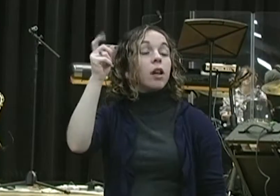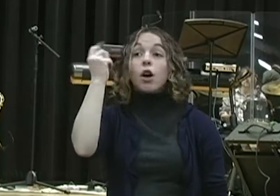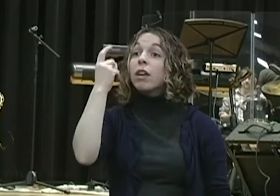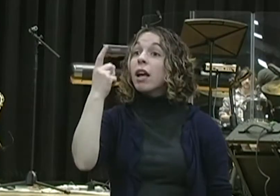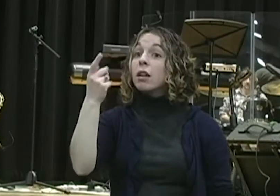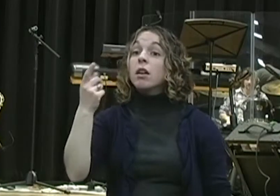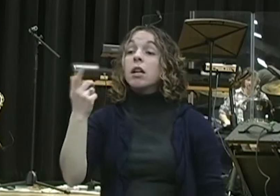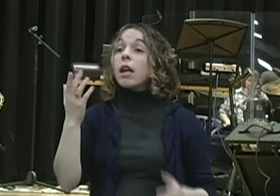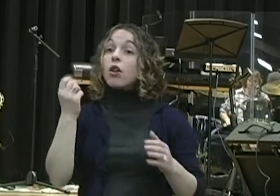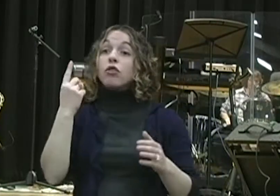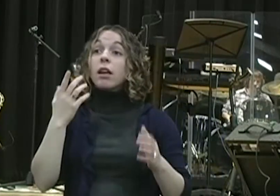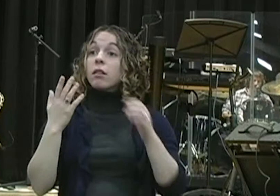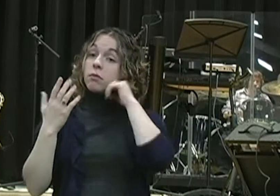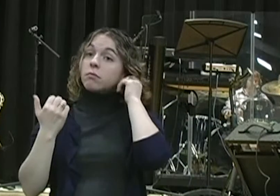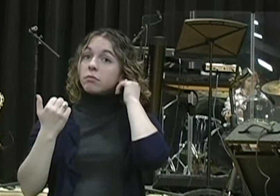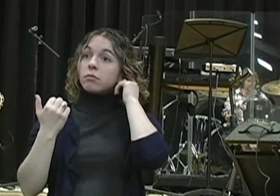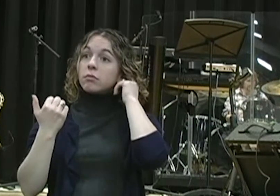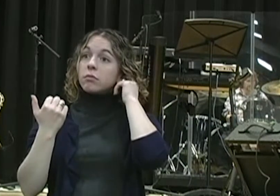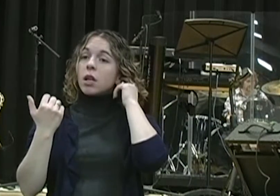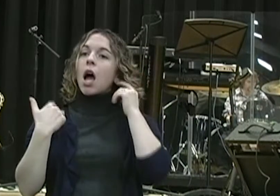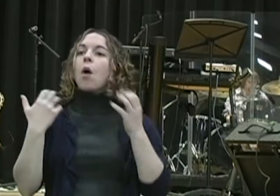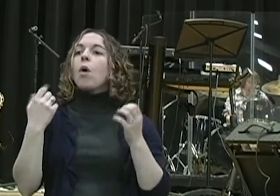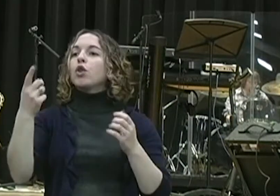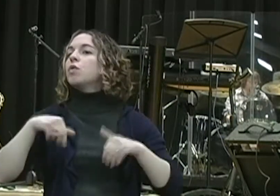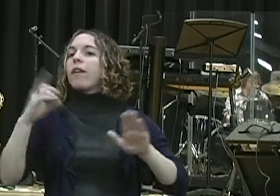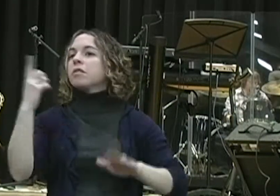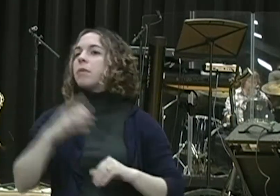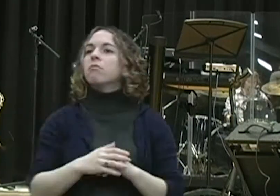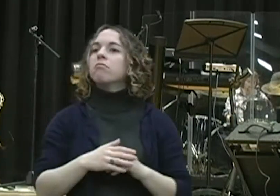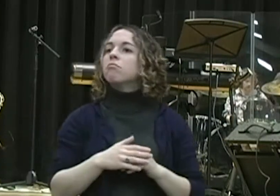doing. I'm going to ask God to show me the sacrifices that would be healthy for me to make.